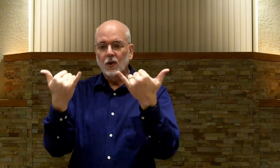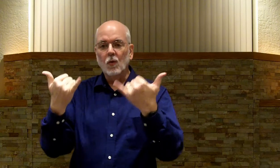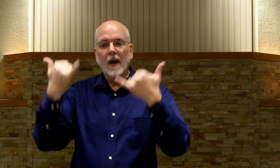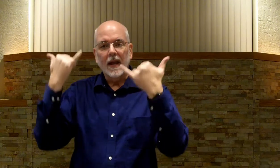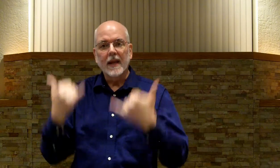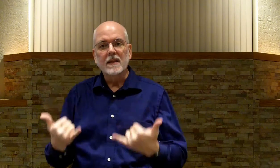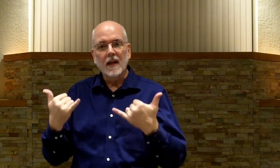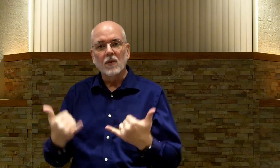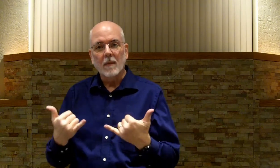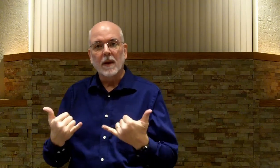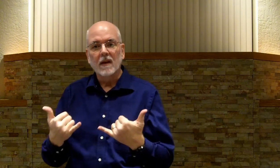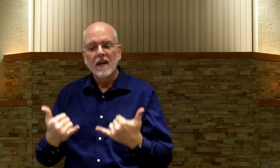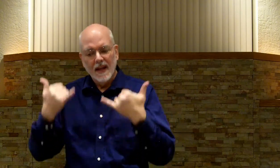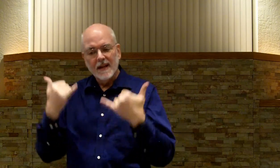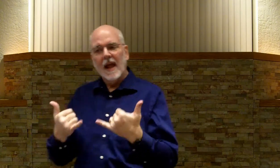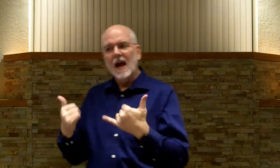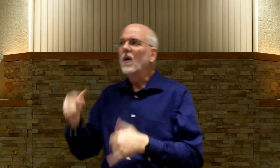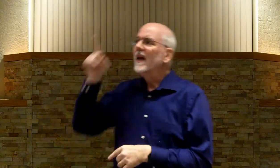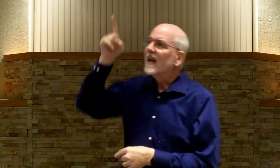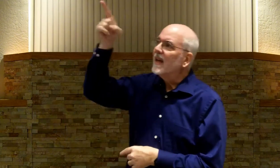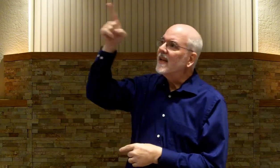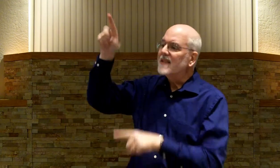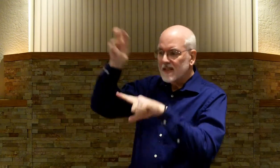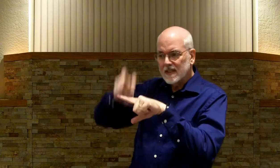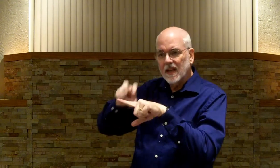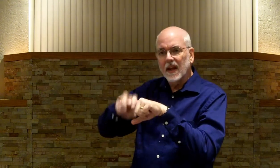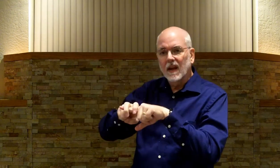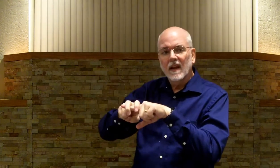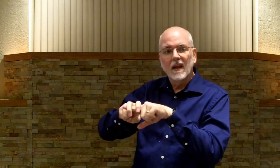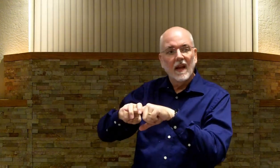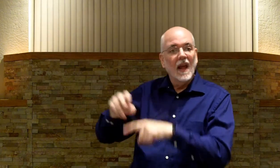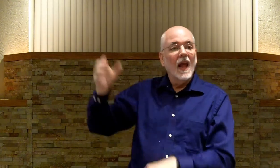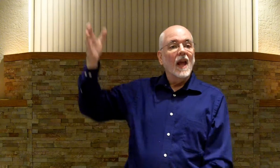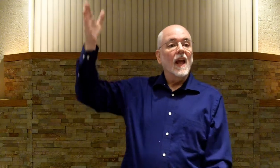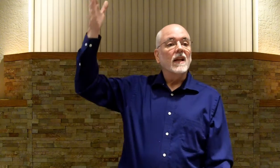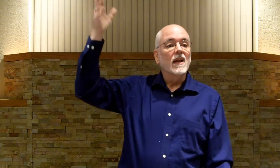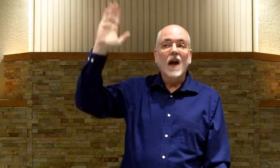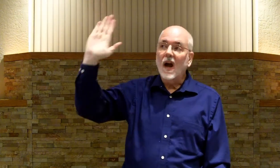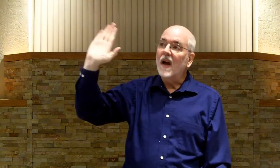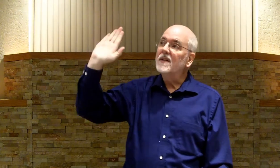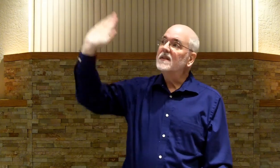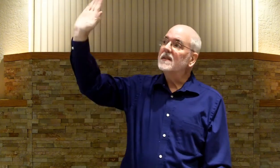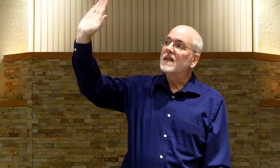Two white hands. Kind of dropping. Now. He's sitting. At God's.